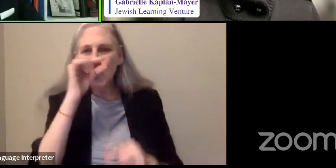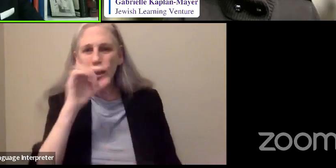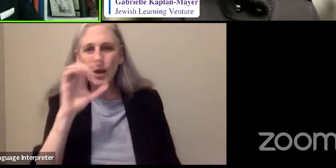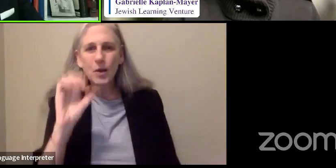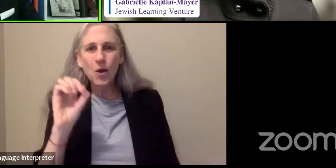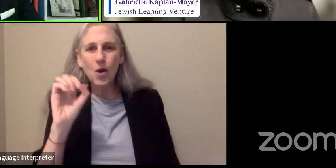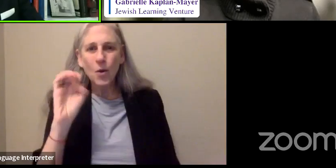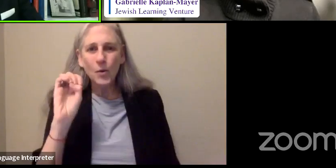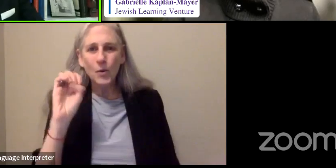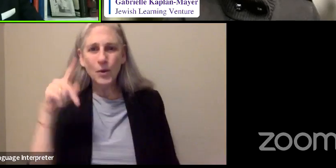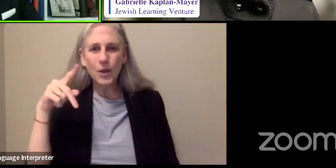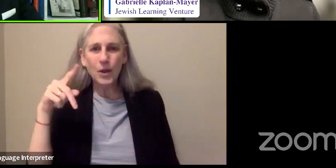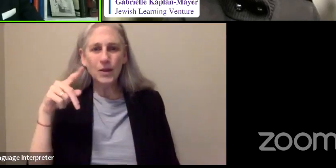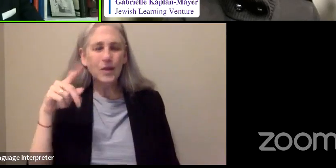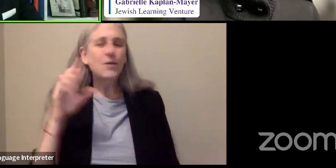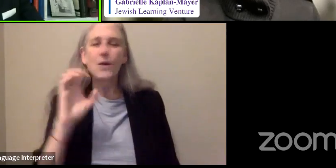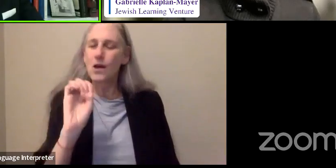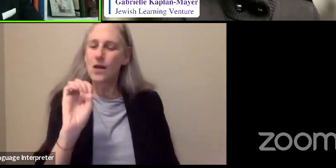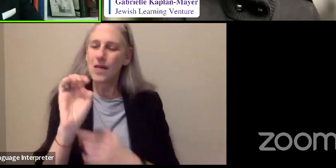considered